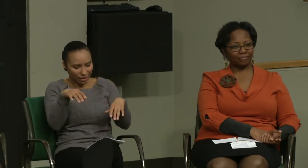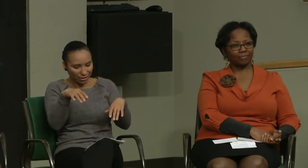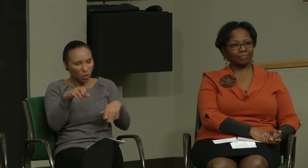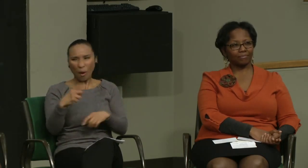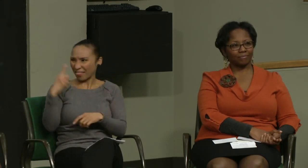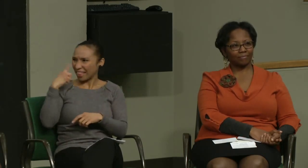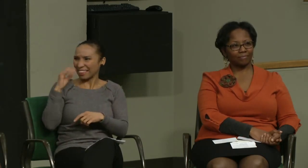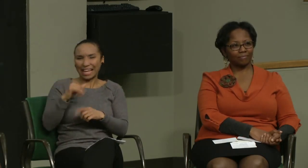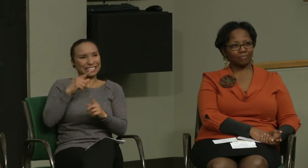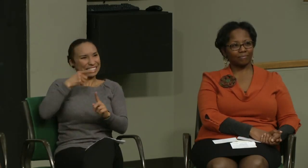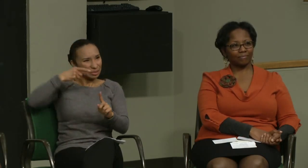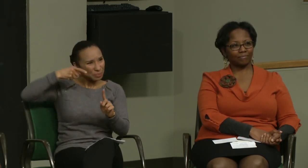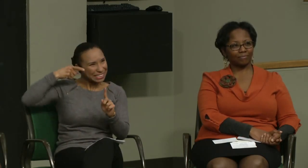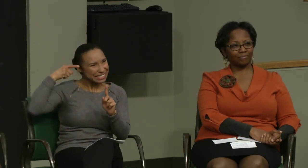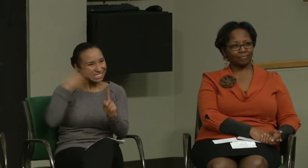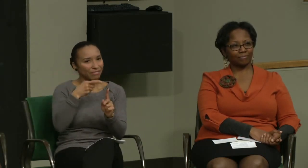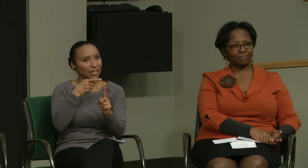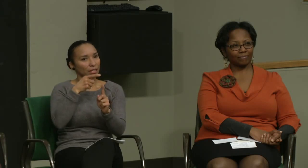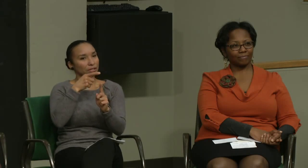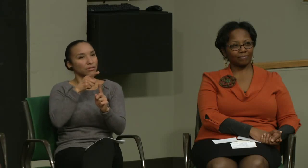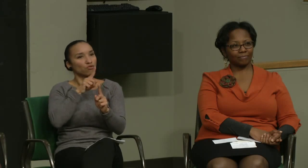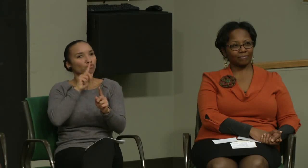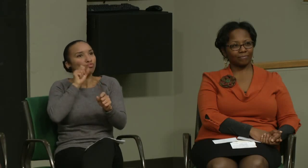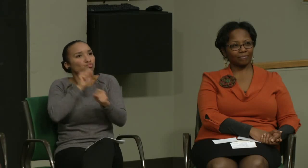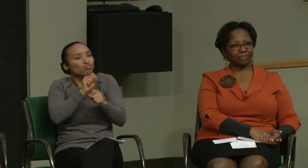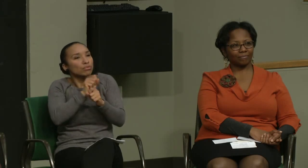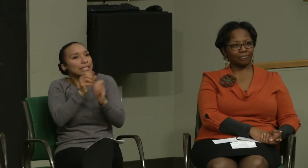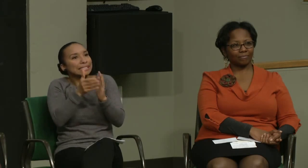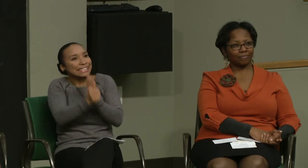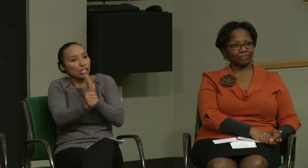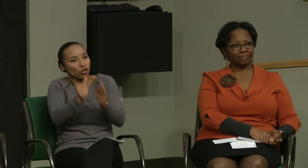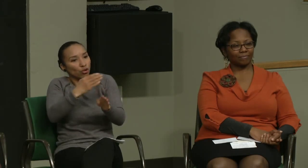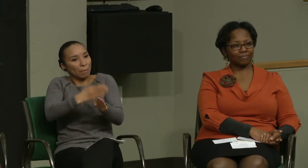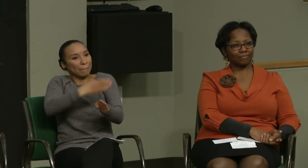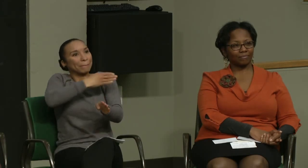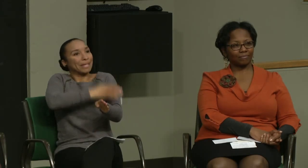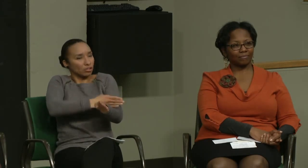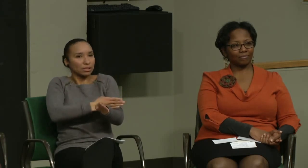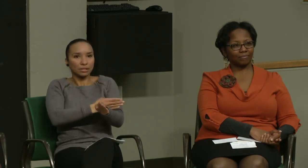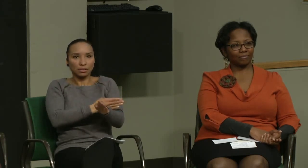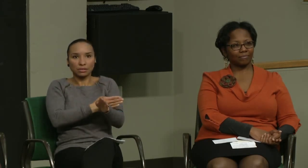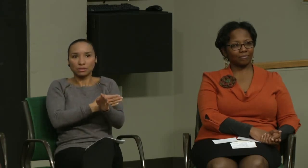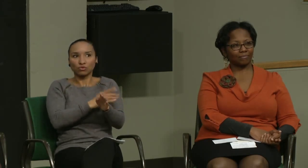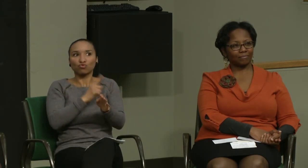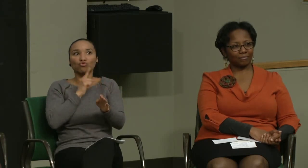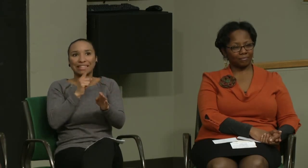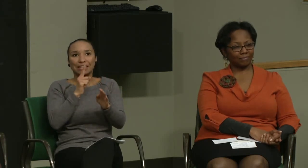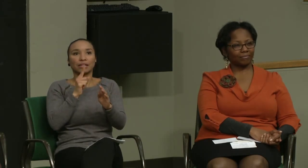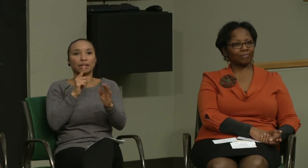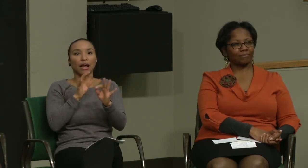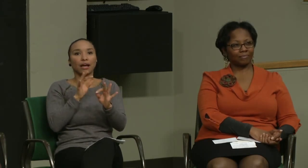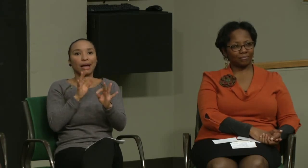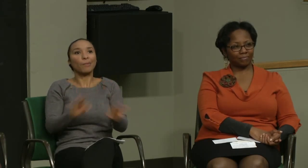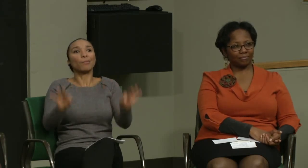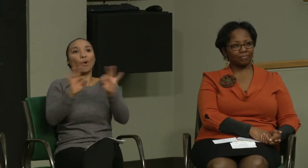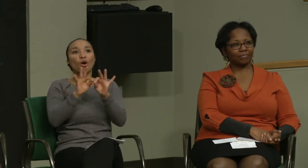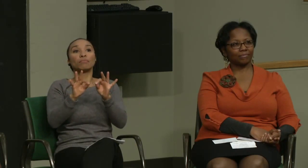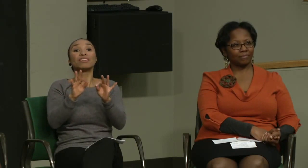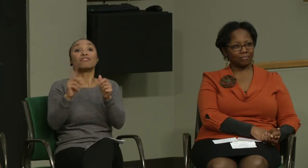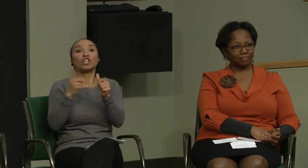if you're not making progress, and be able to really hone in on working on specific skills that you need to improve